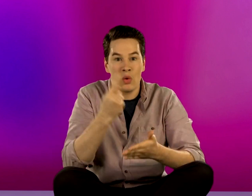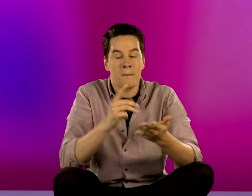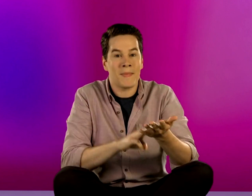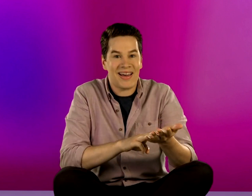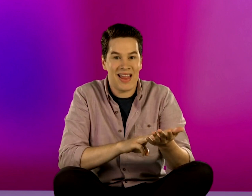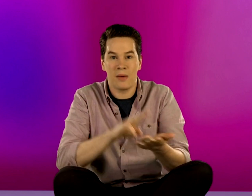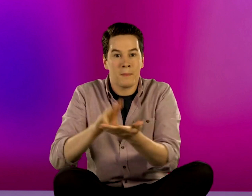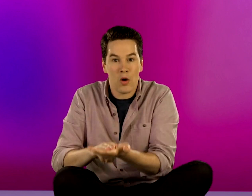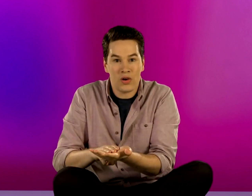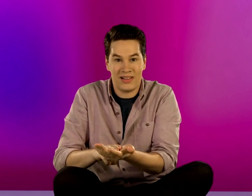Michaela Morgan.